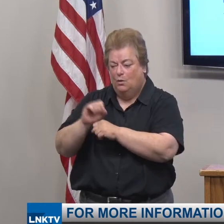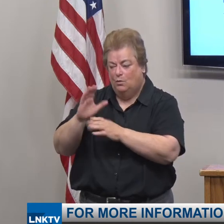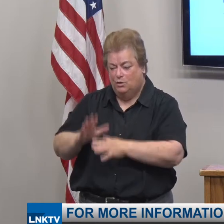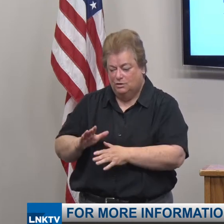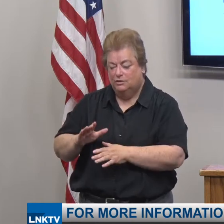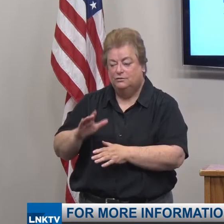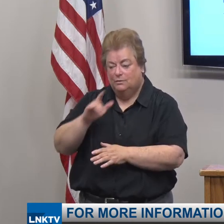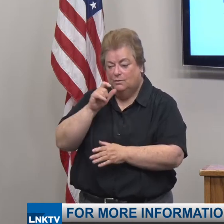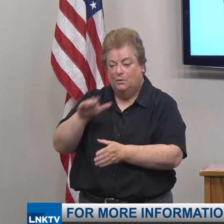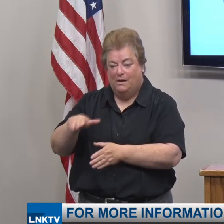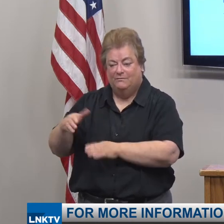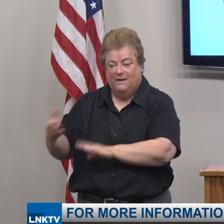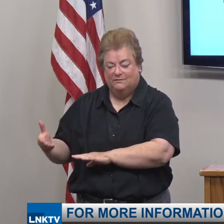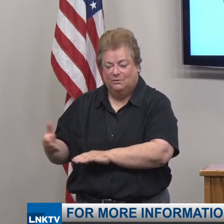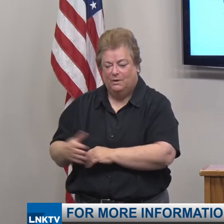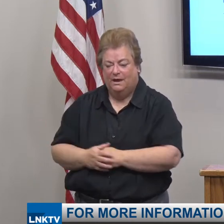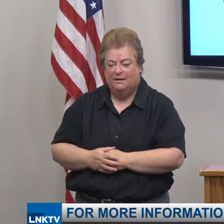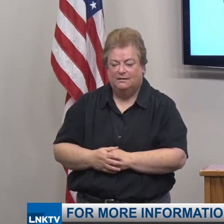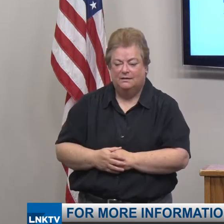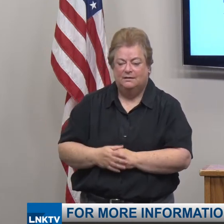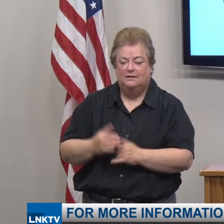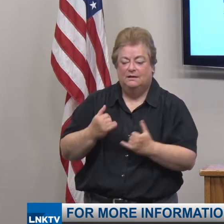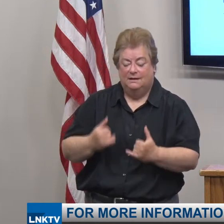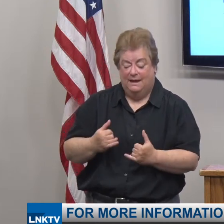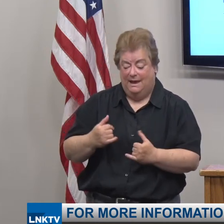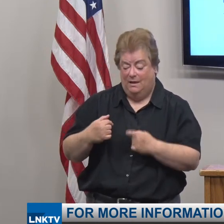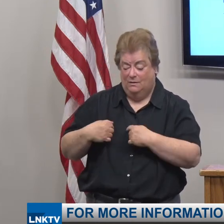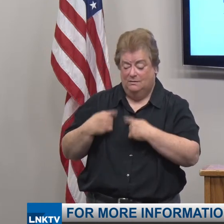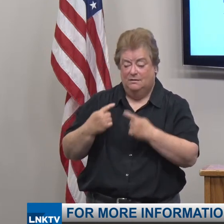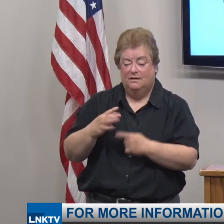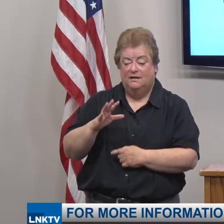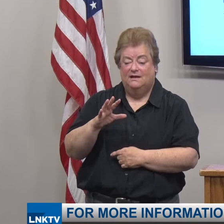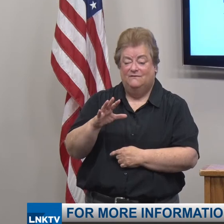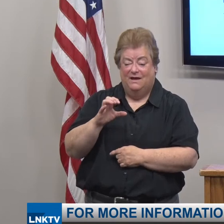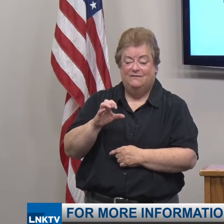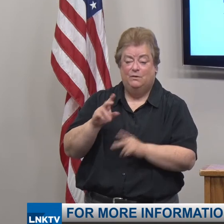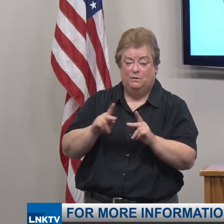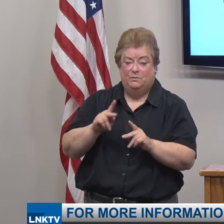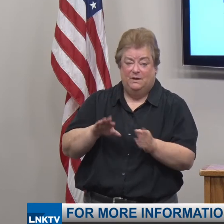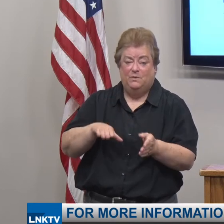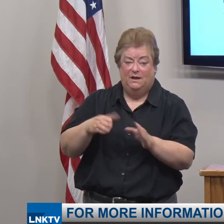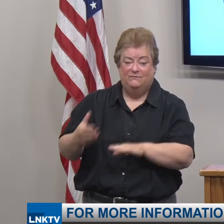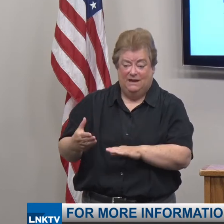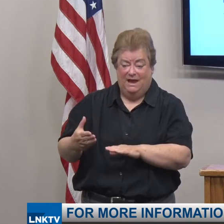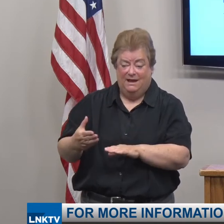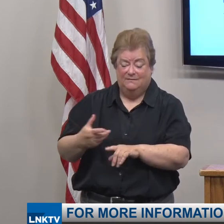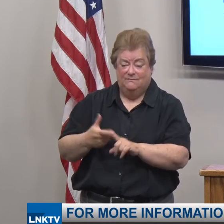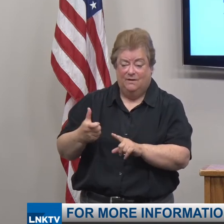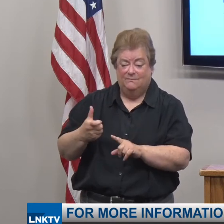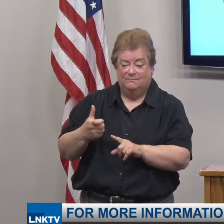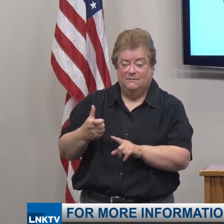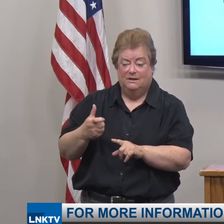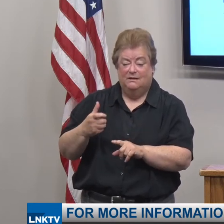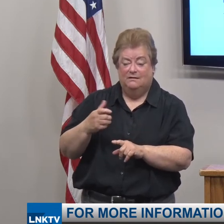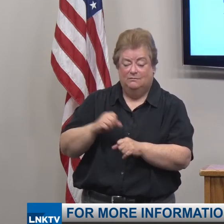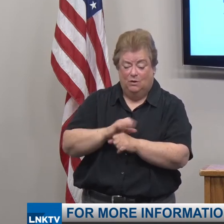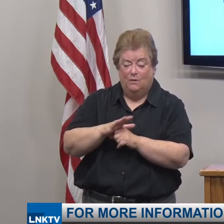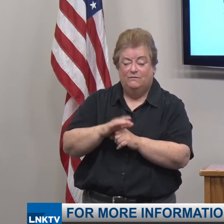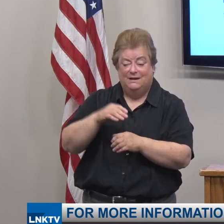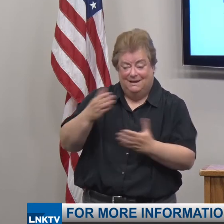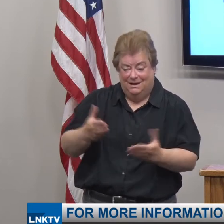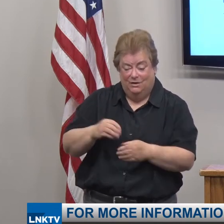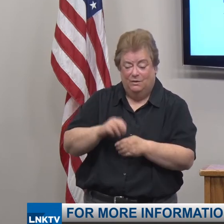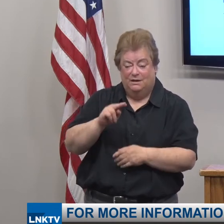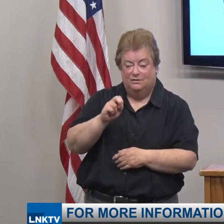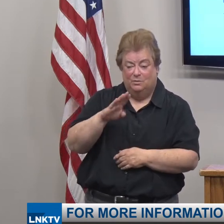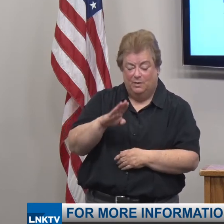community. We now have lost 500 Nebraskans to this virus. The science is clear. Mask work.